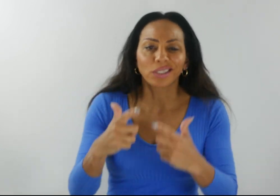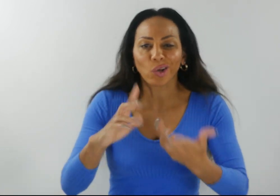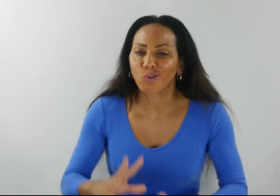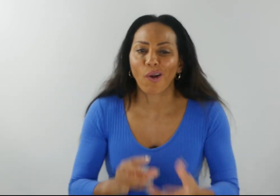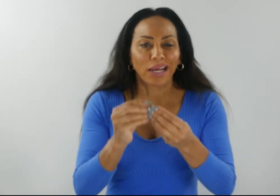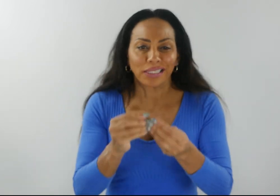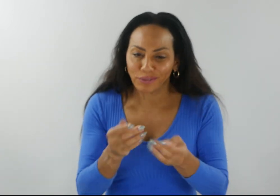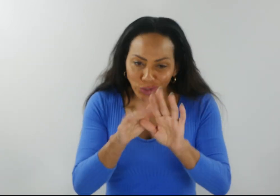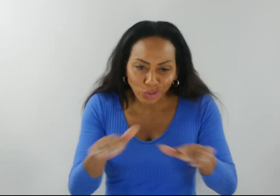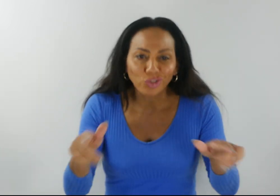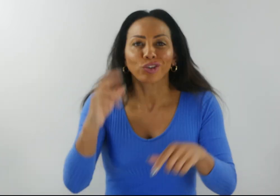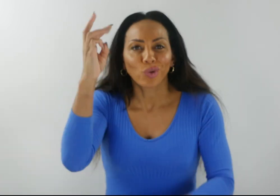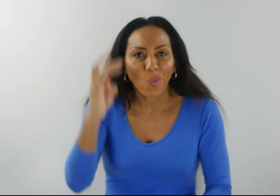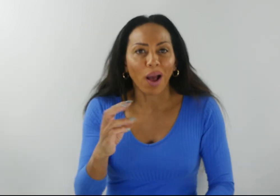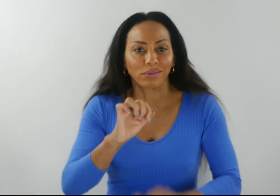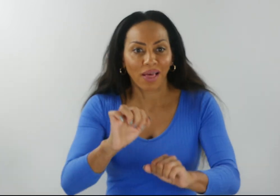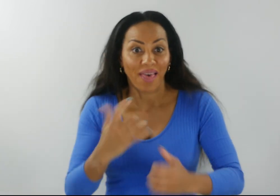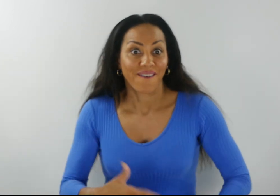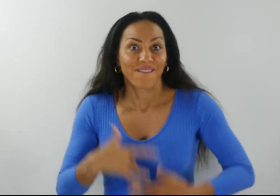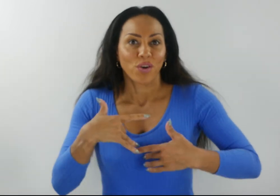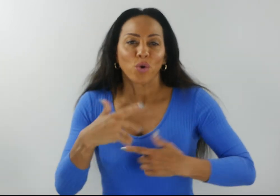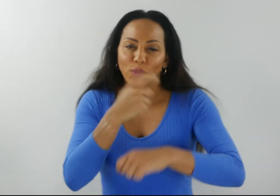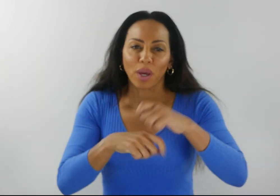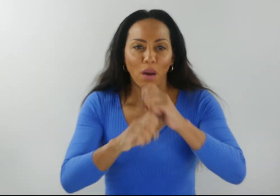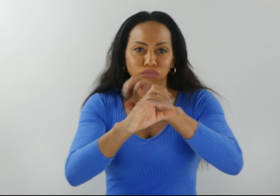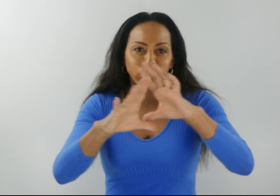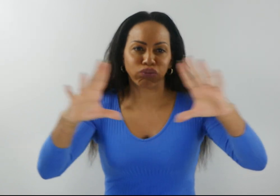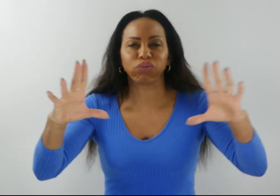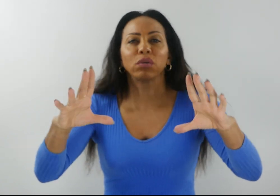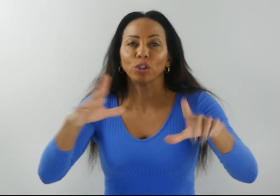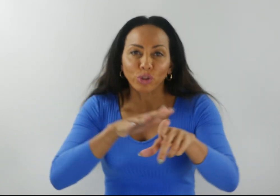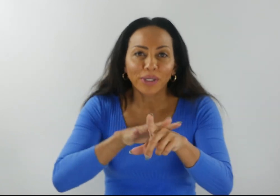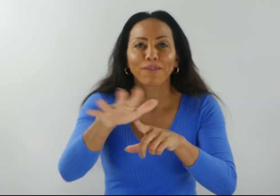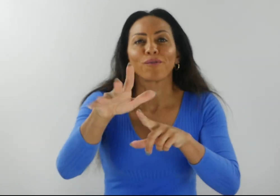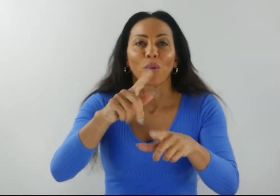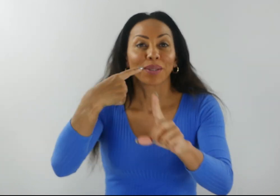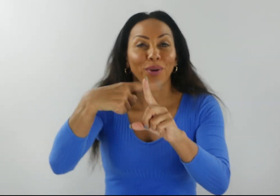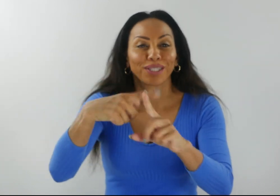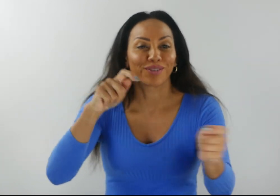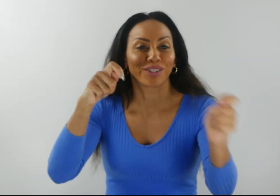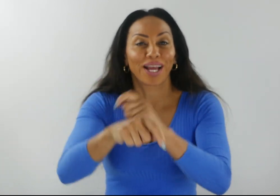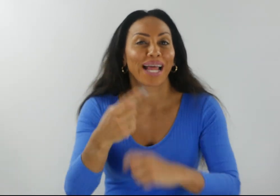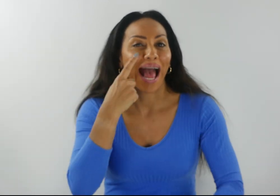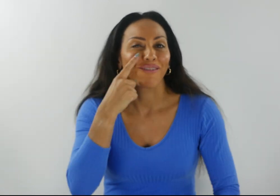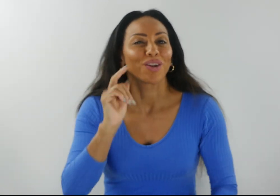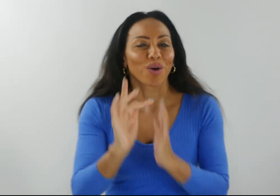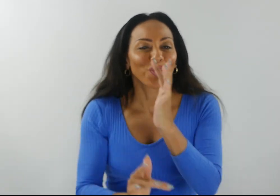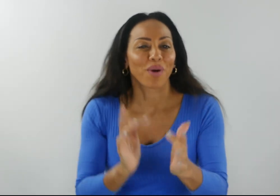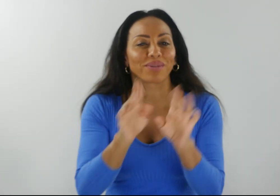Wales, and amplify their voices to create a positive change. Head to nationaltheatrewales.org forward slash events